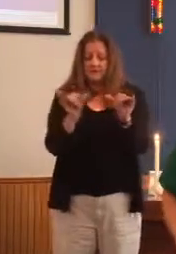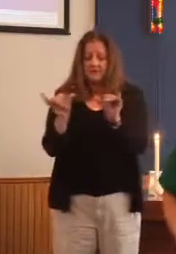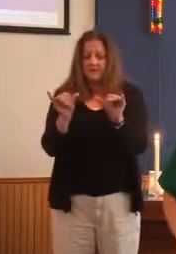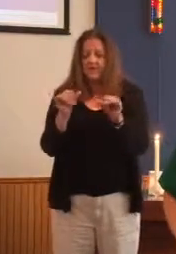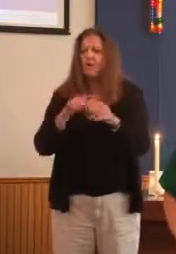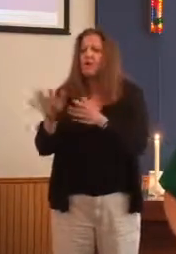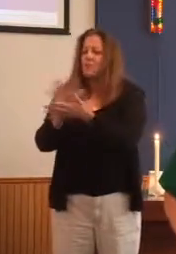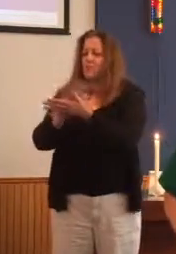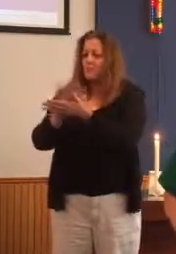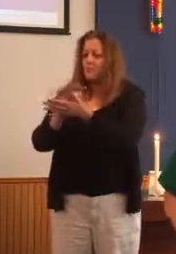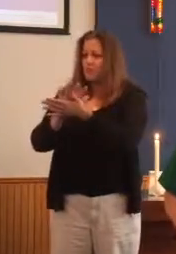relationships.